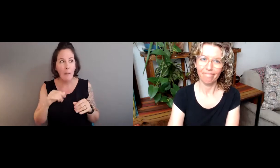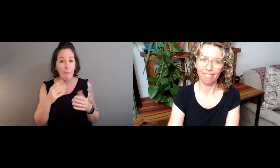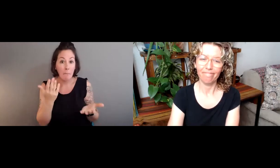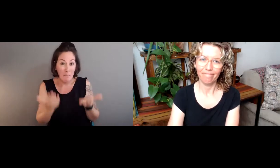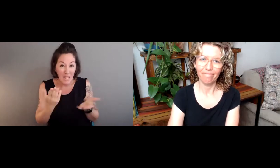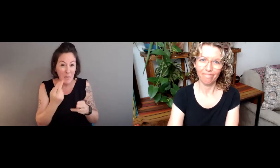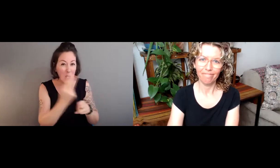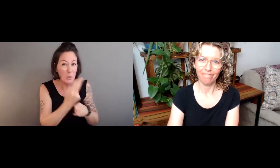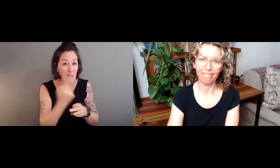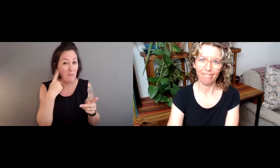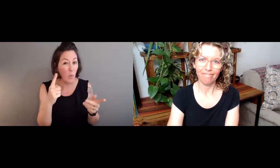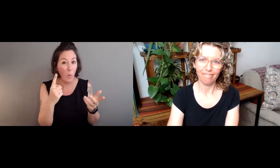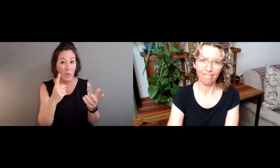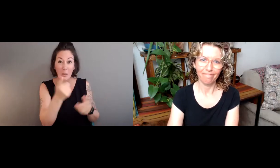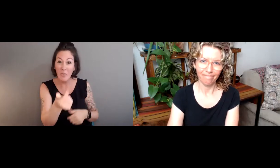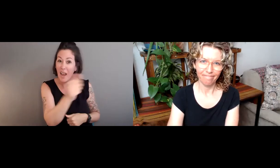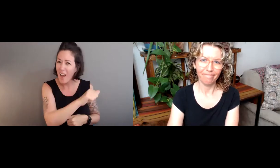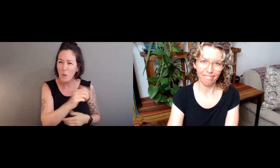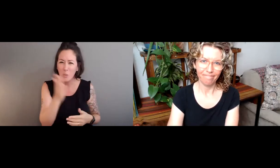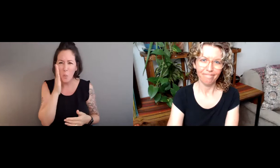system that incorporates our values.